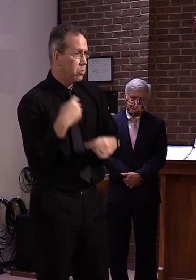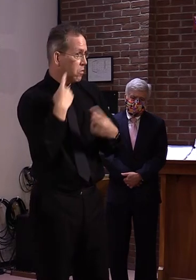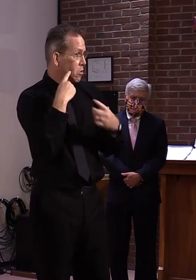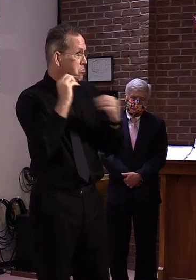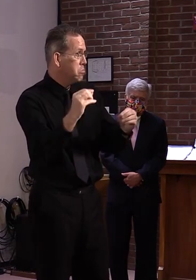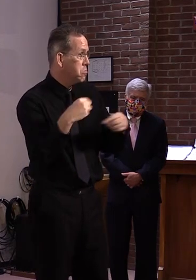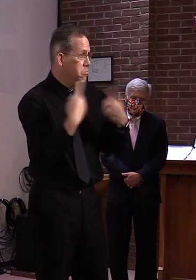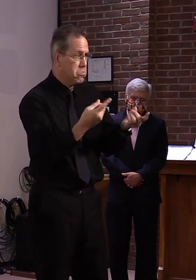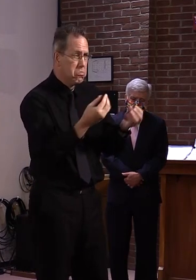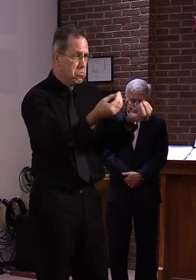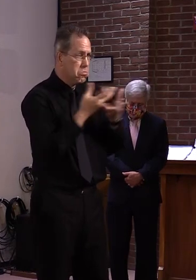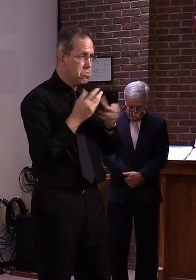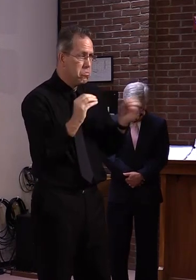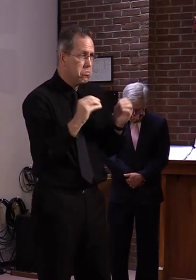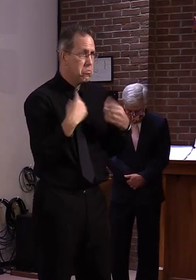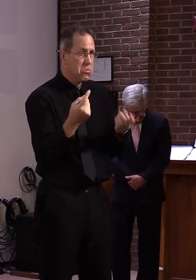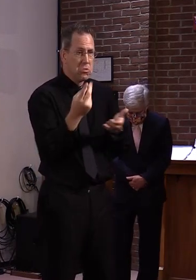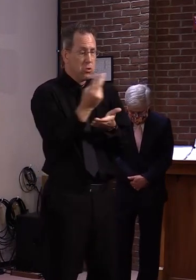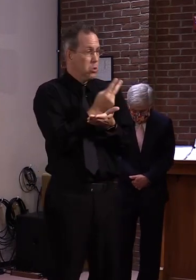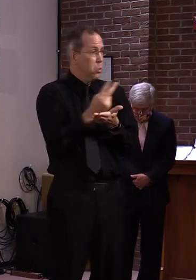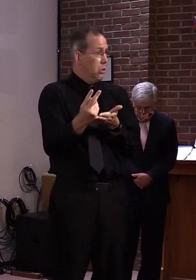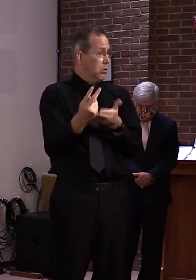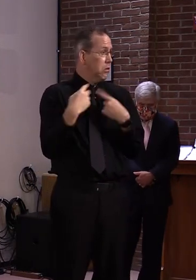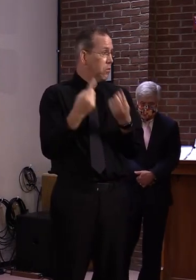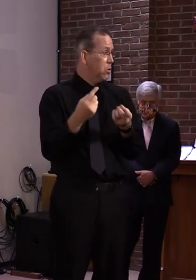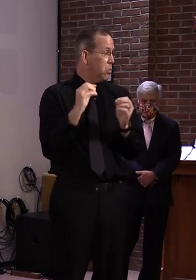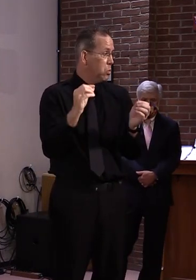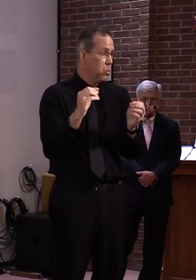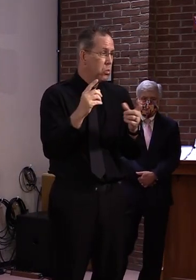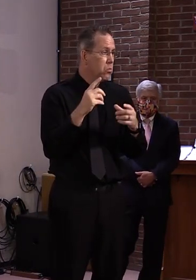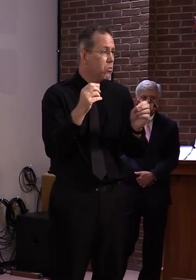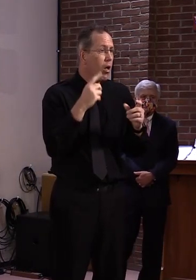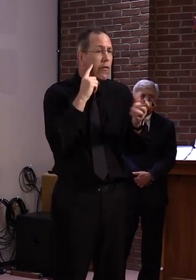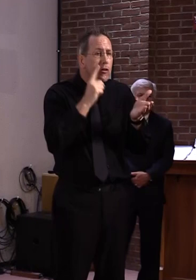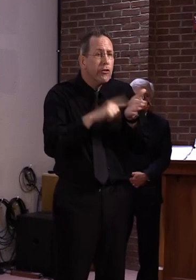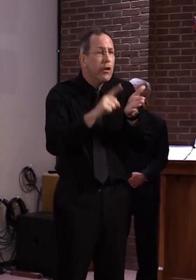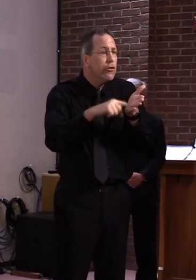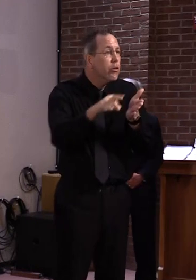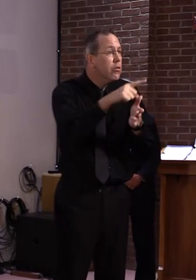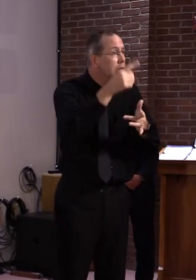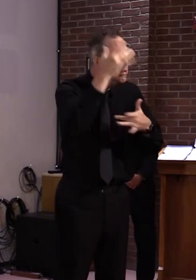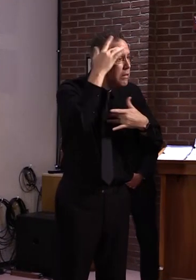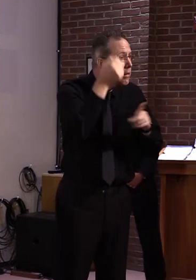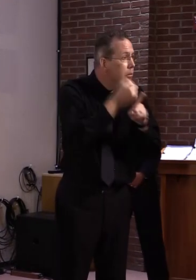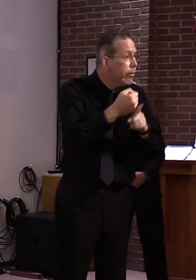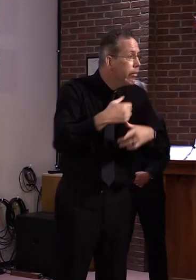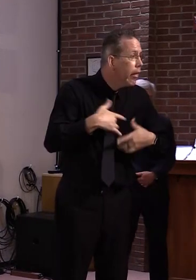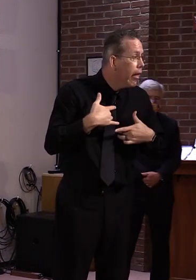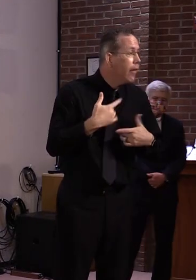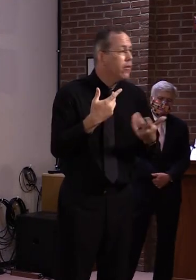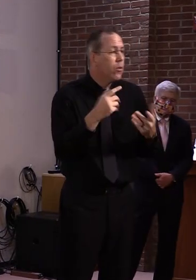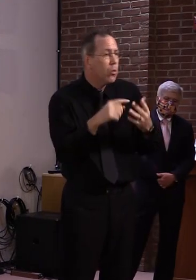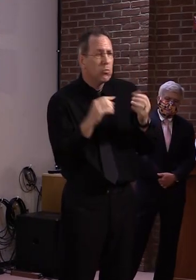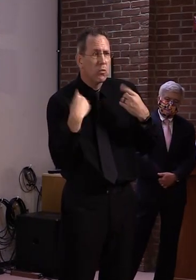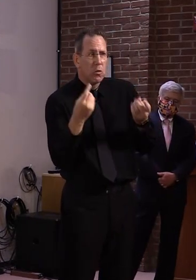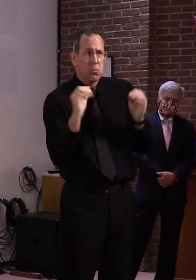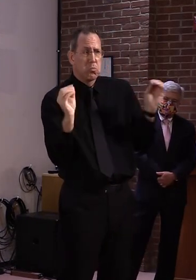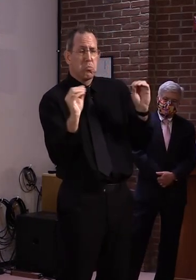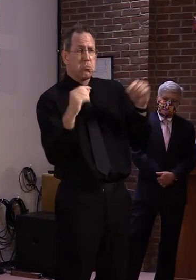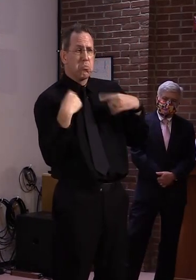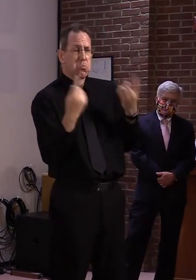sick times and trending just to ensure that we weren't seeing any unusual trends, and we did not